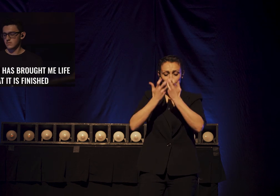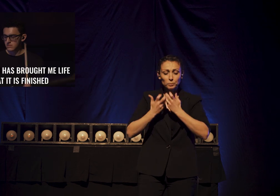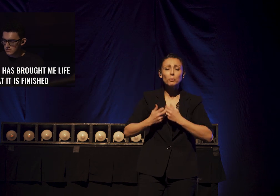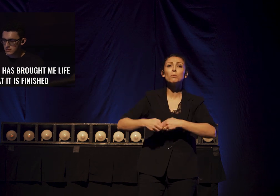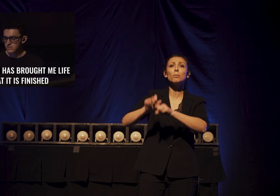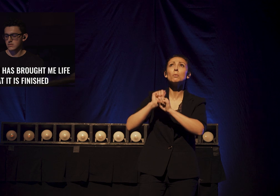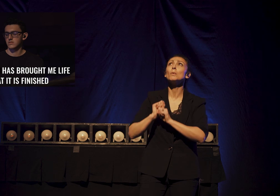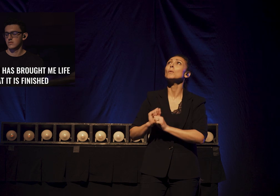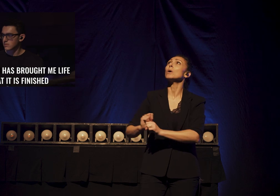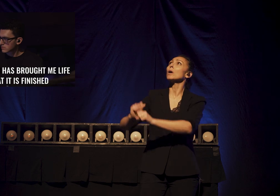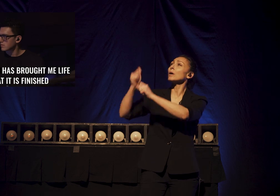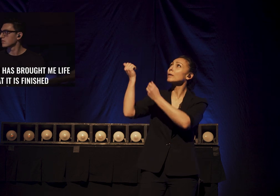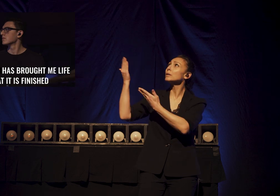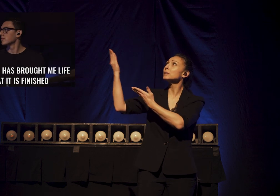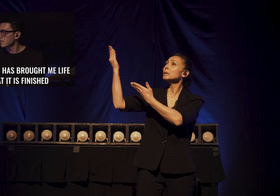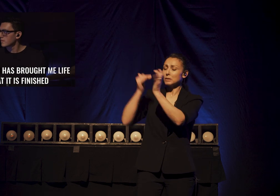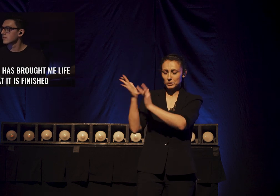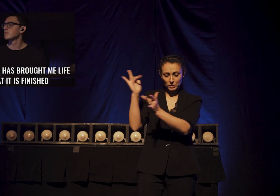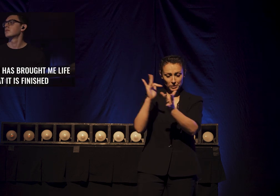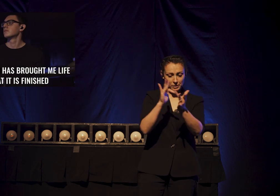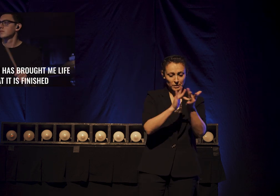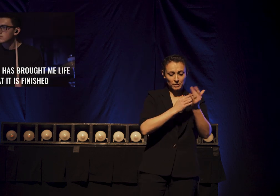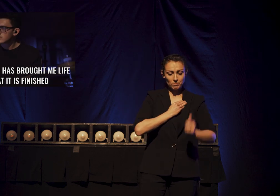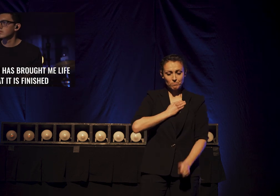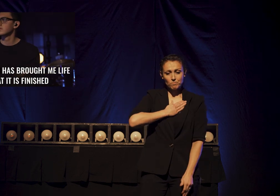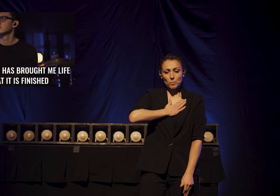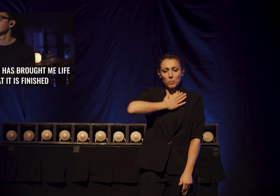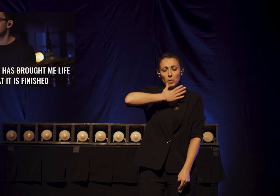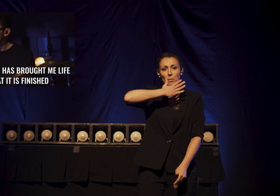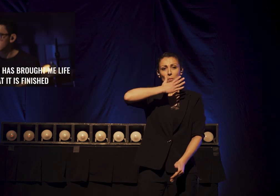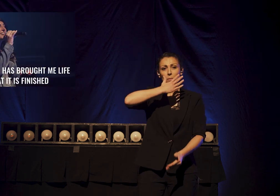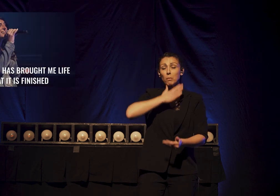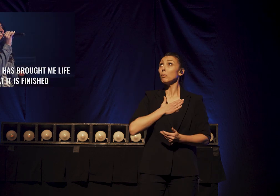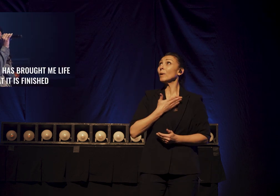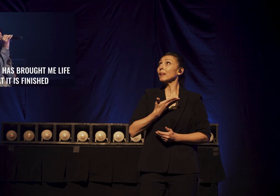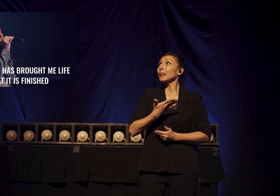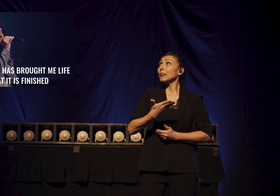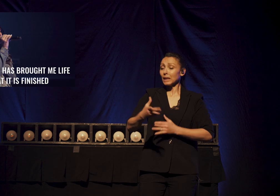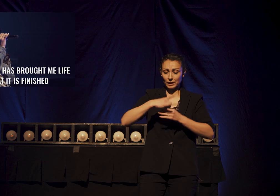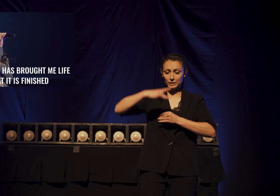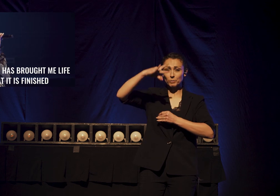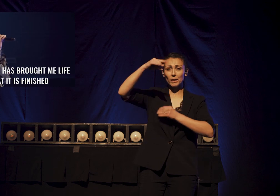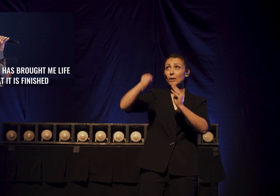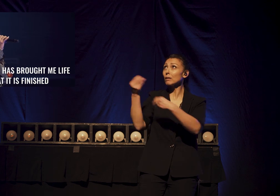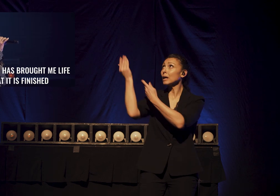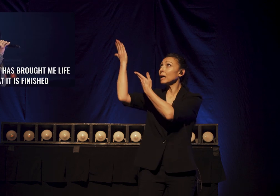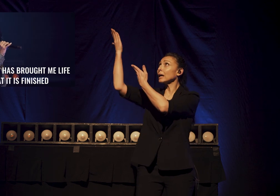His dying breath has brought me life. I